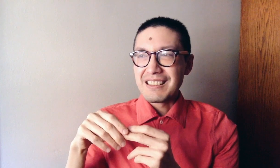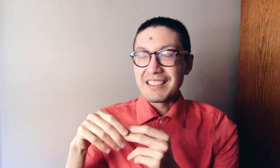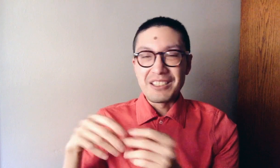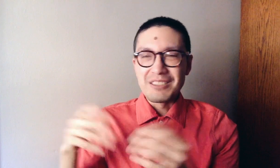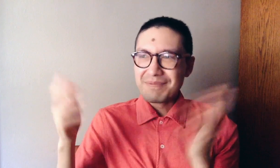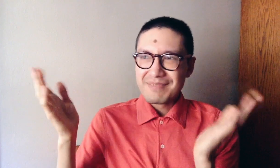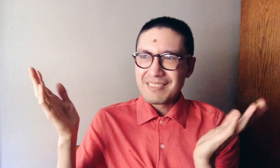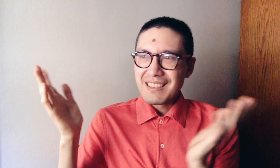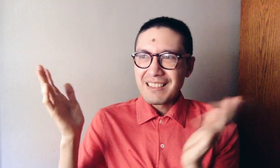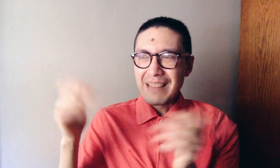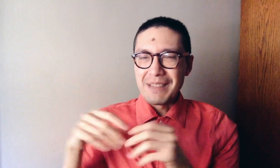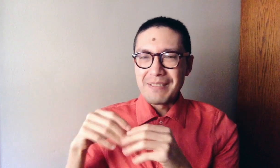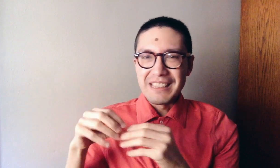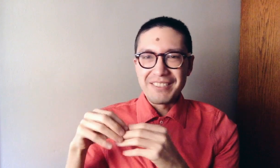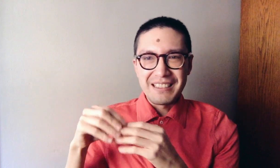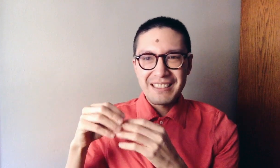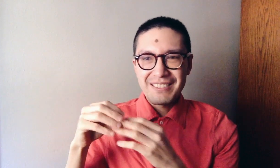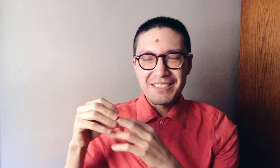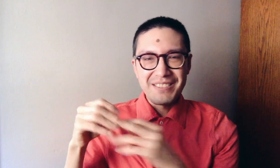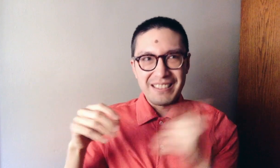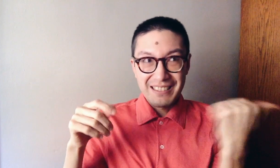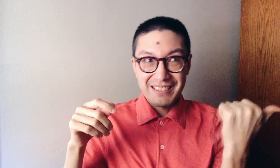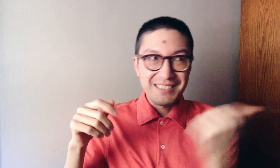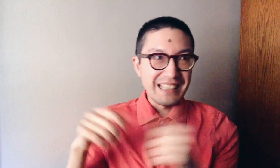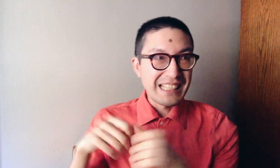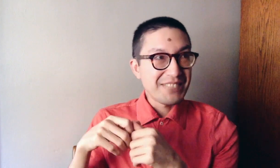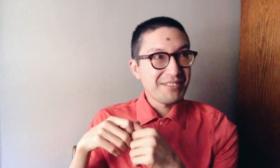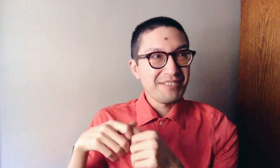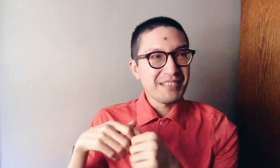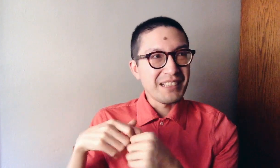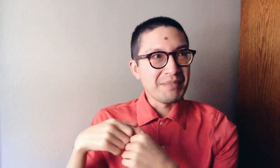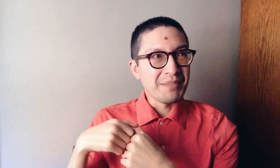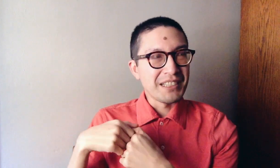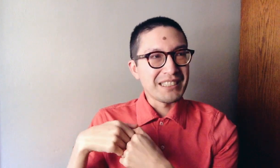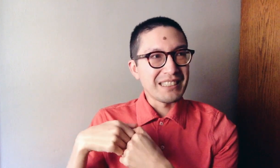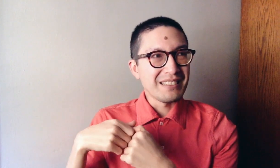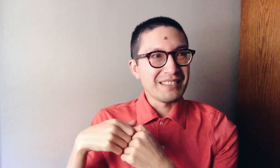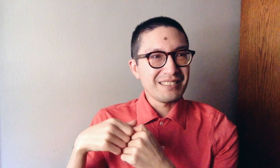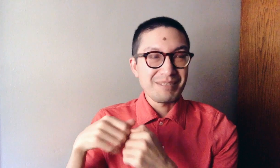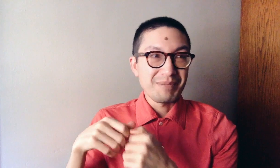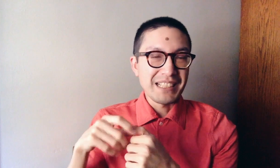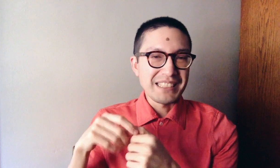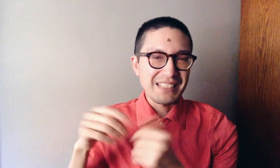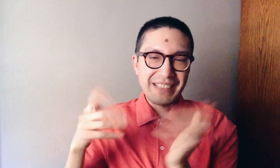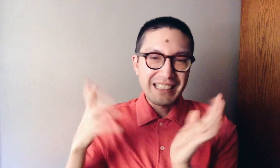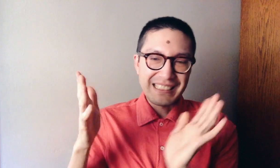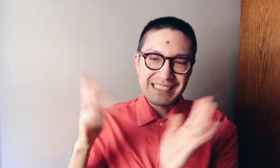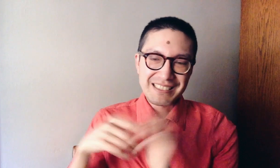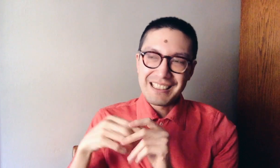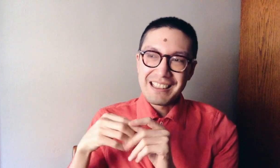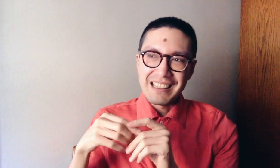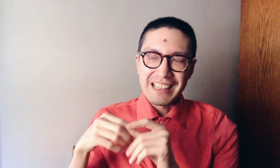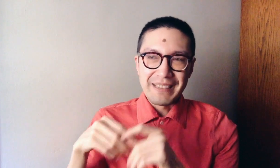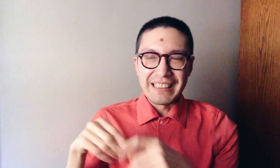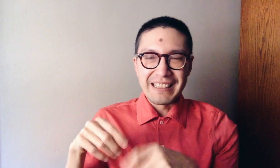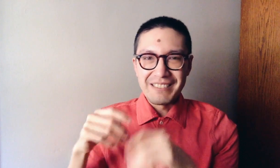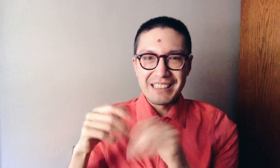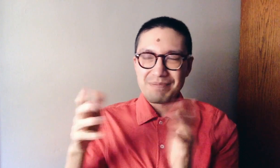uh, you know, that might be different from the last, uh, portrait project, because I'd be dealing with